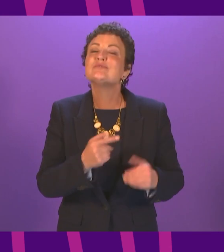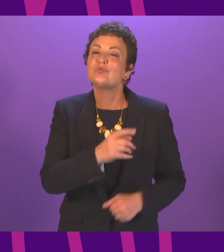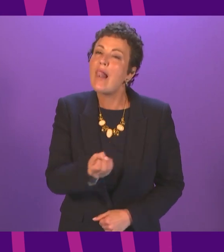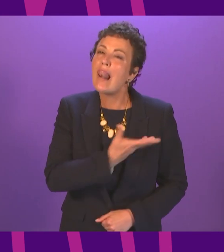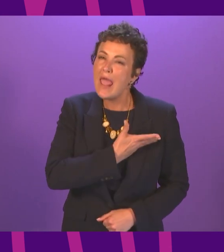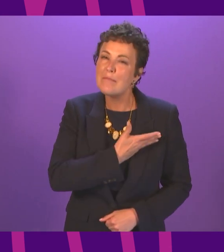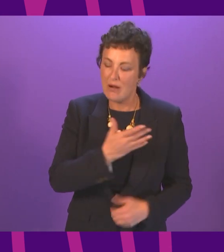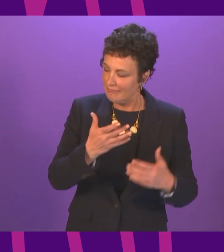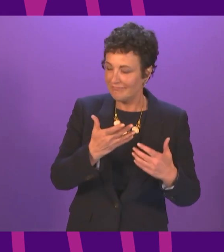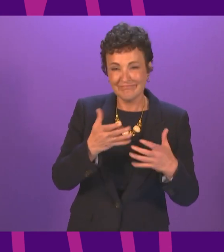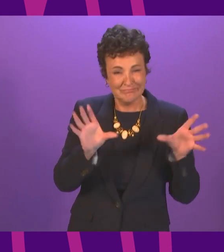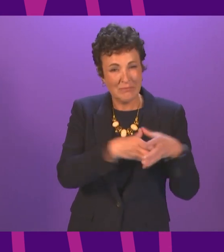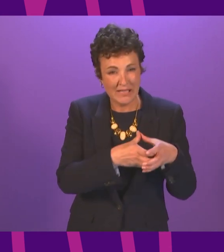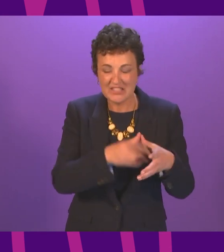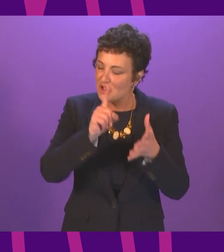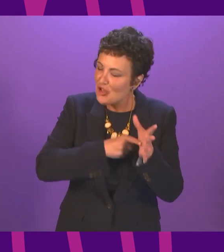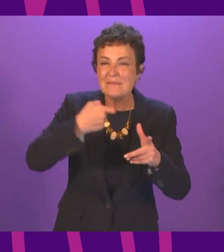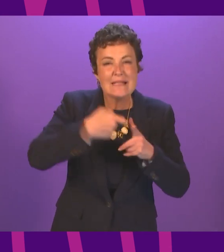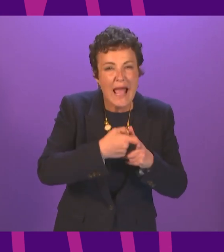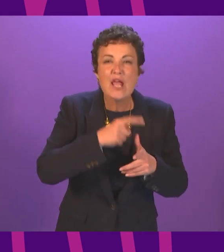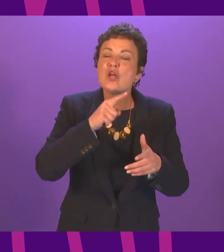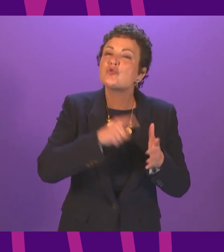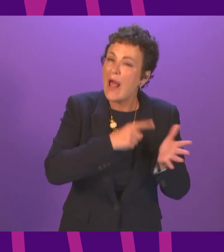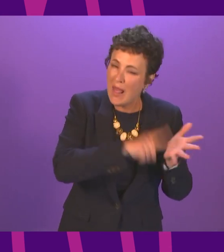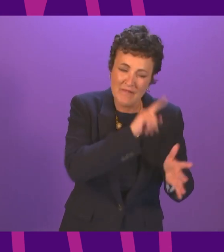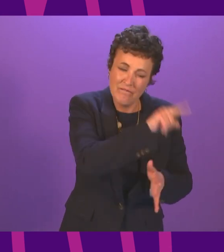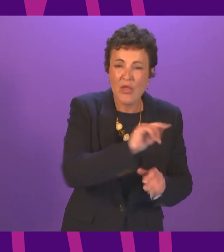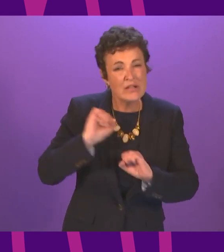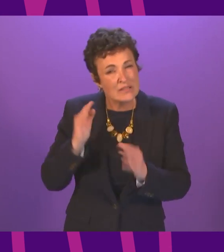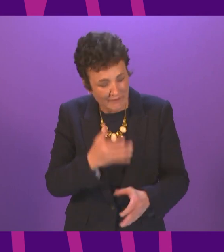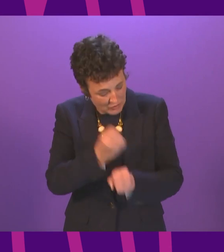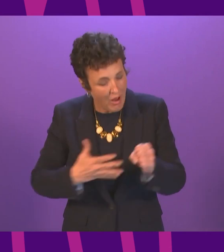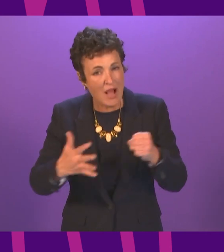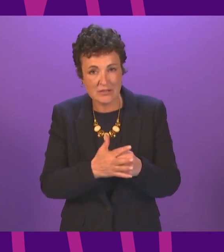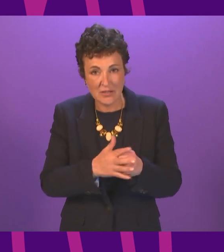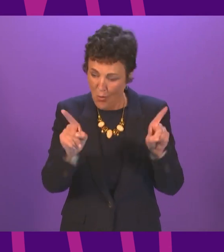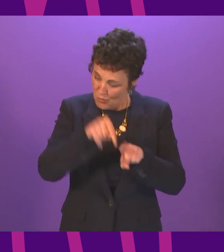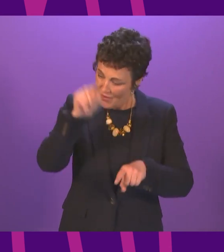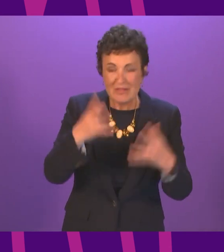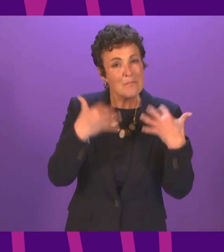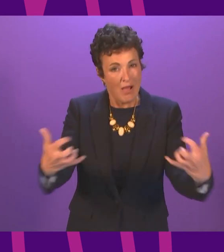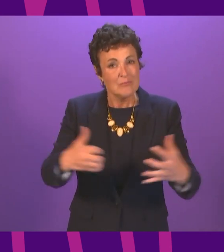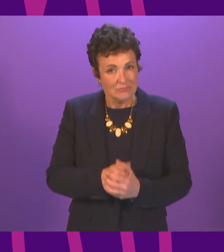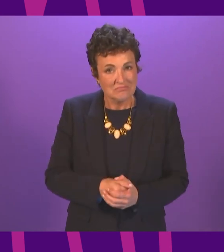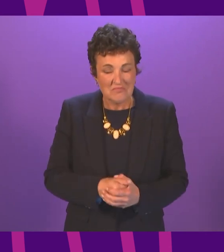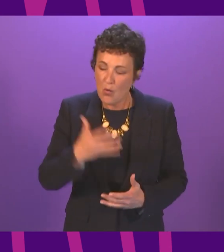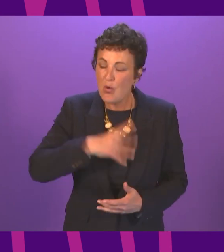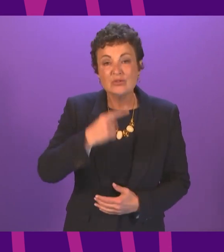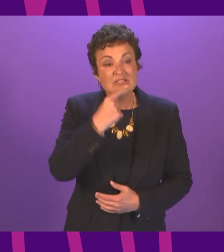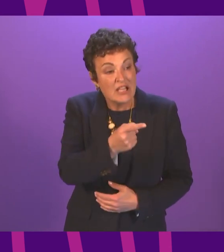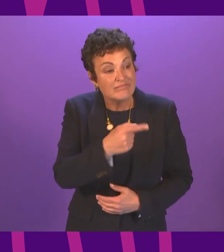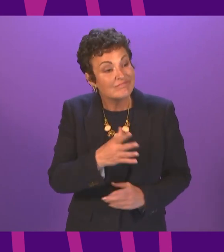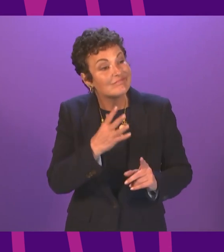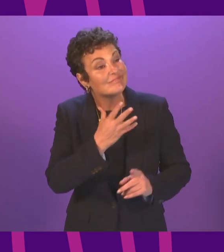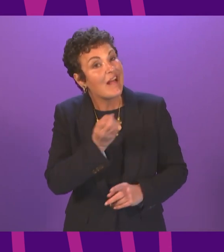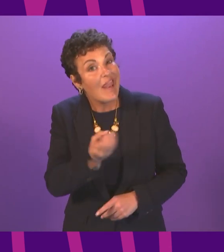benches directly before me James Kelly and Joanne Lament for their service to Glasgow and this parliament to my party colleagues